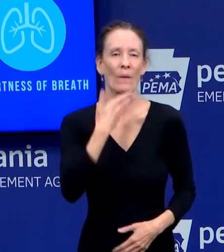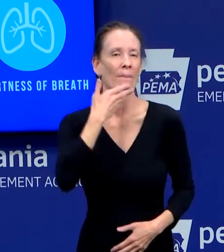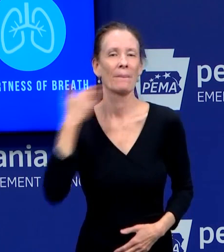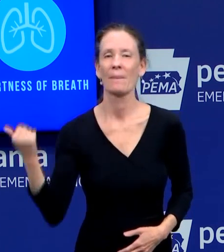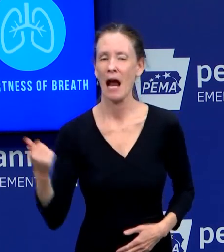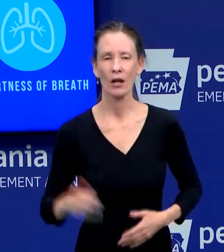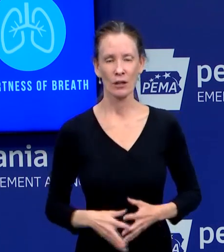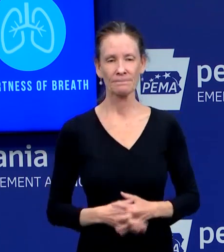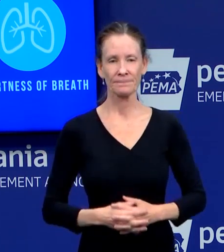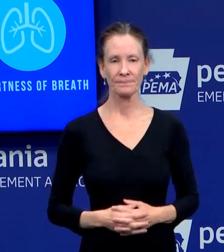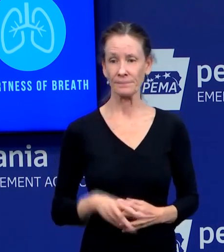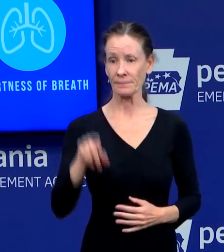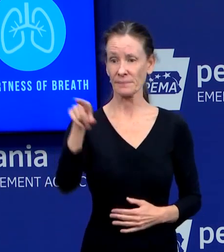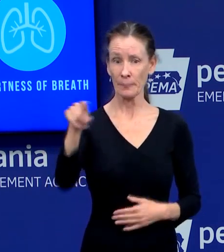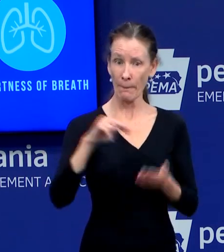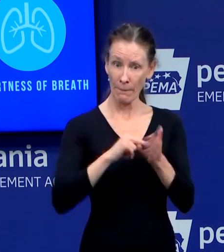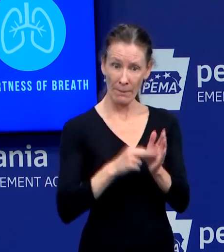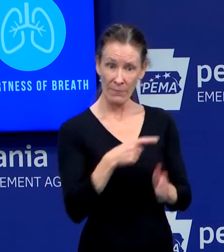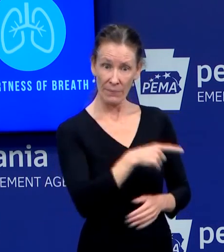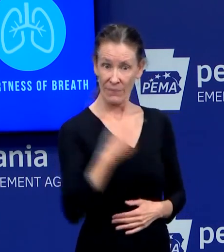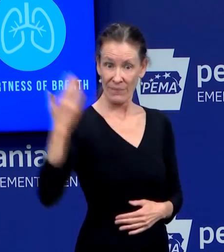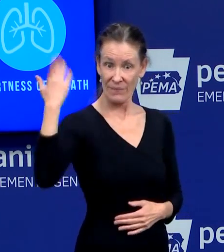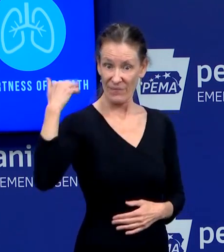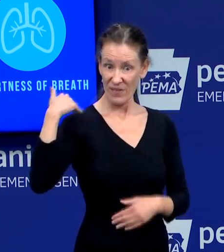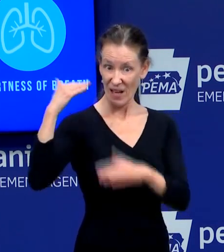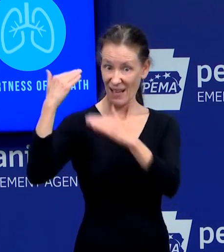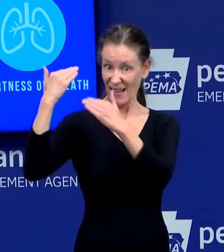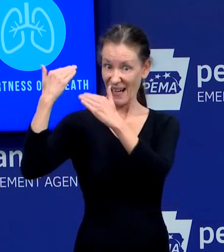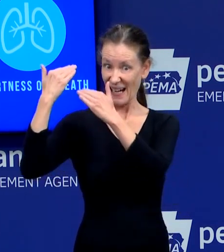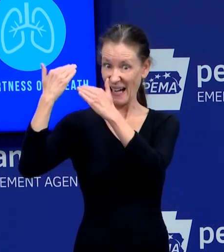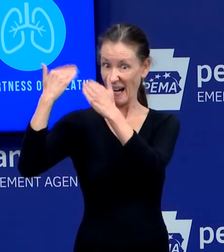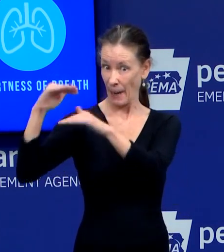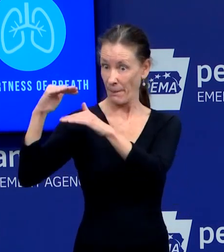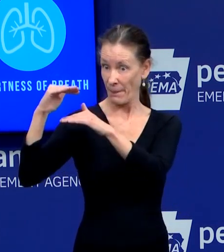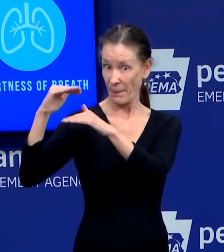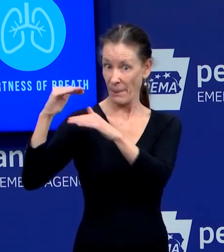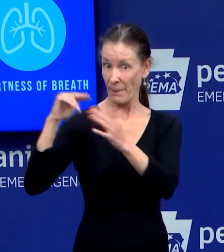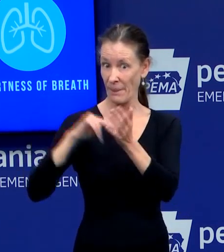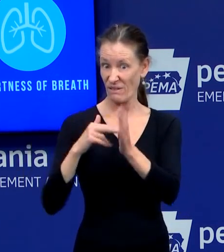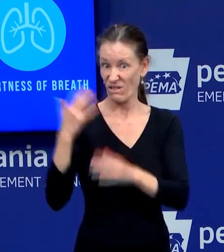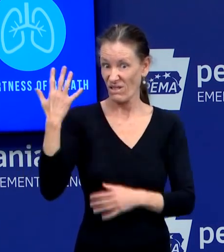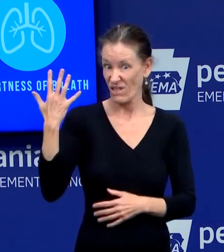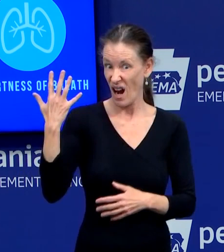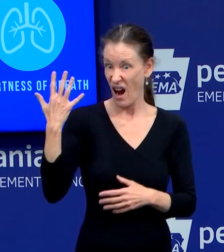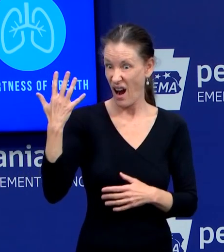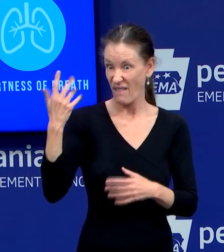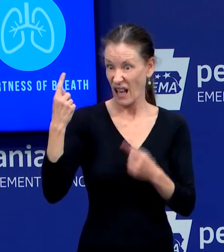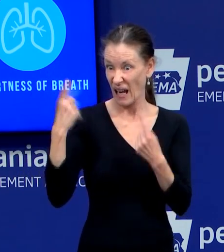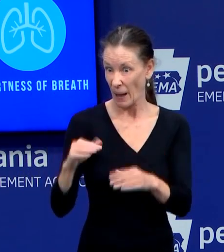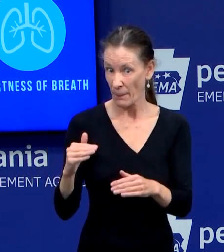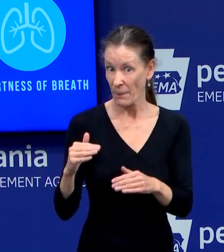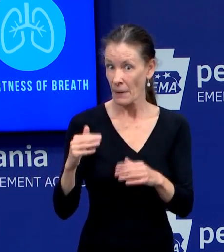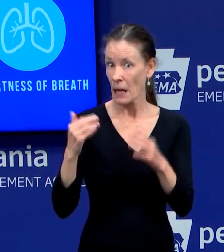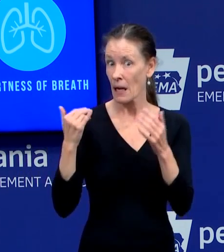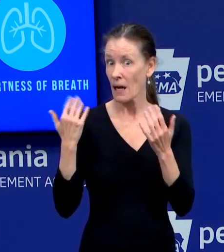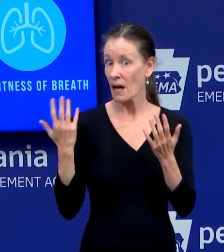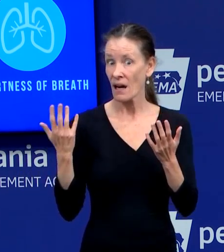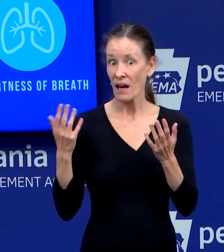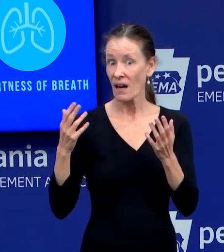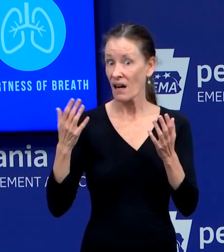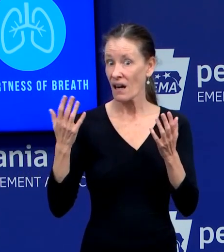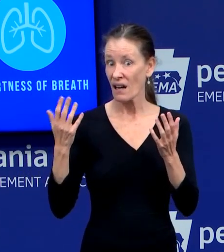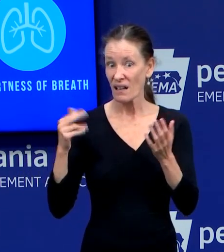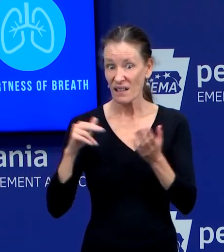limited here in Pennsylvania, only able to do five, do we have missed opportunities? People that we would have caught